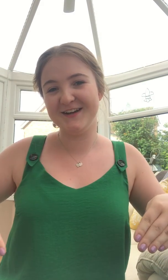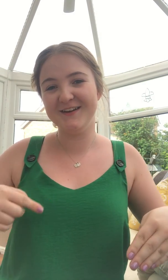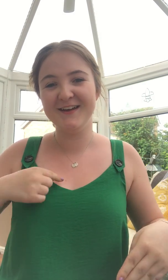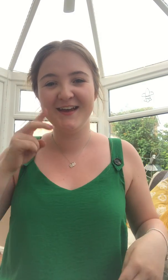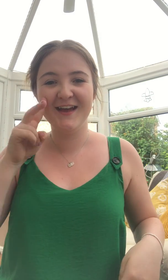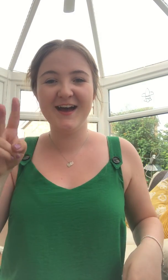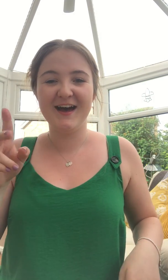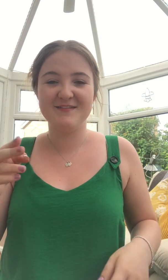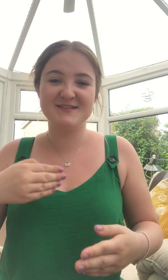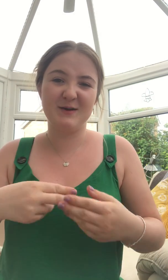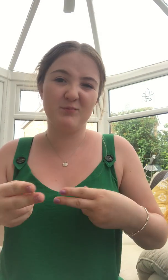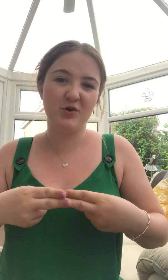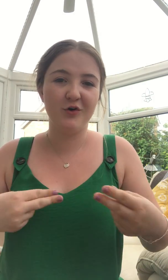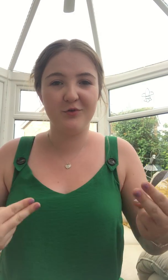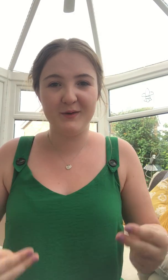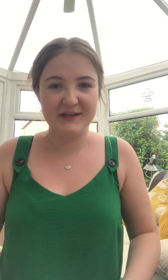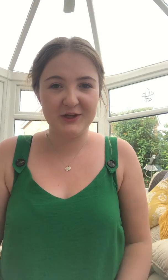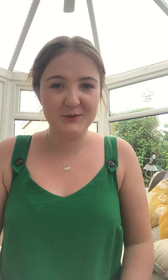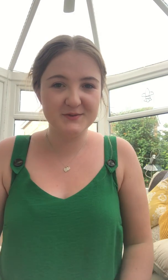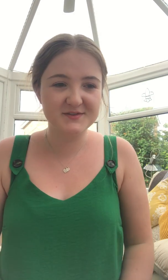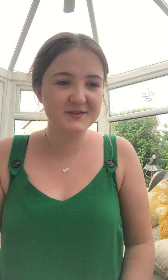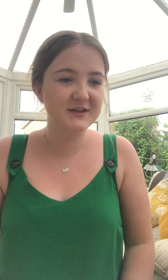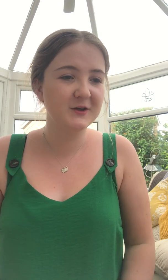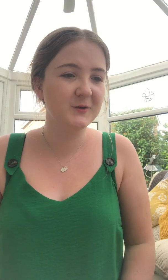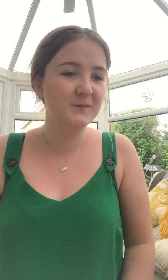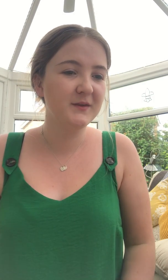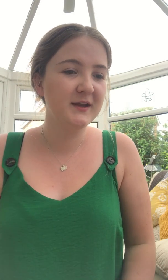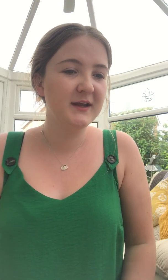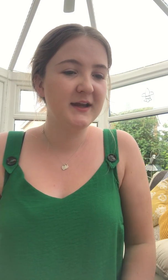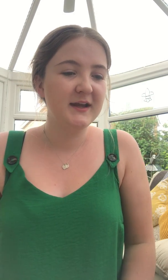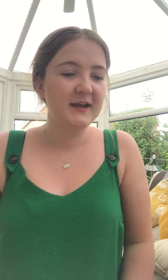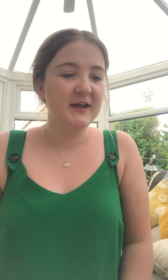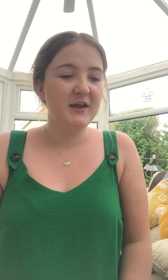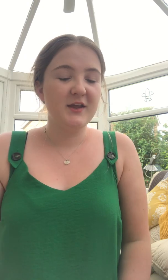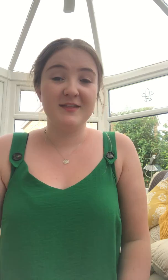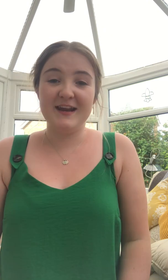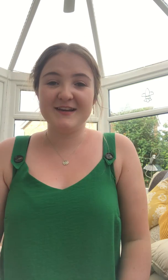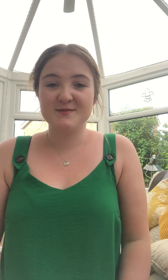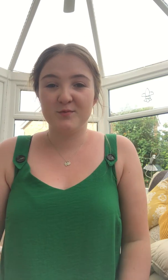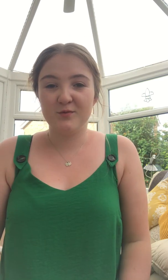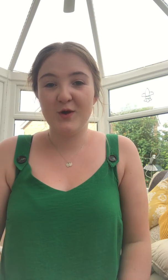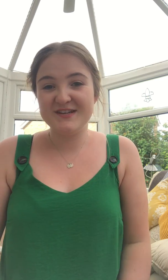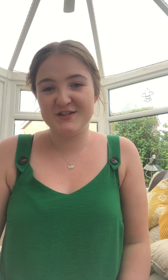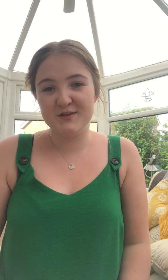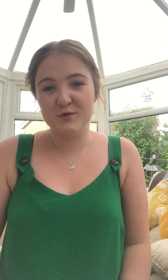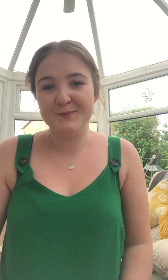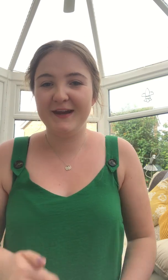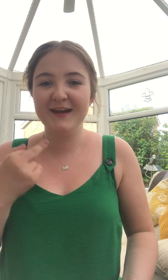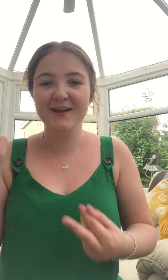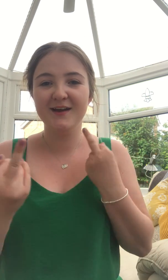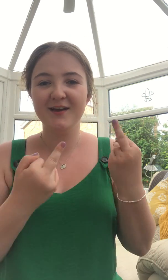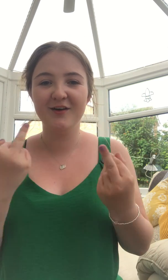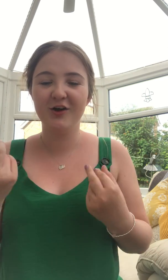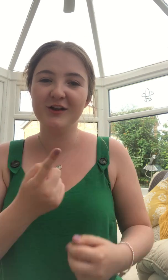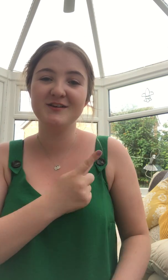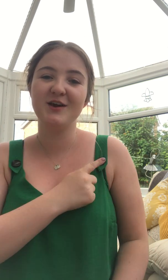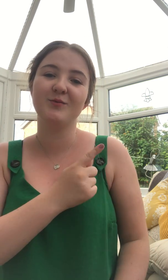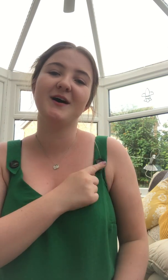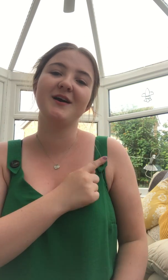I've seen both being used the next question would be holiday why